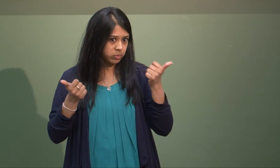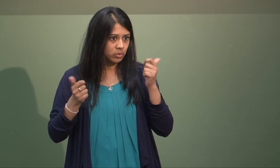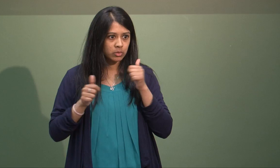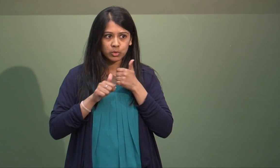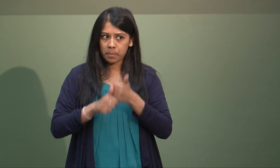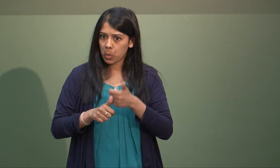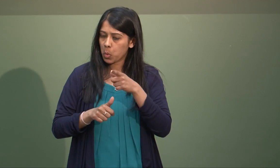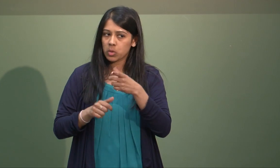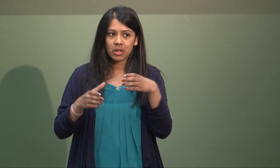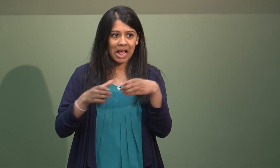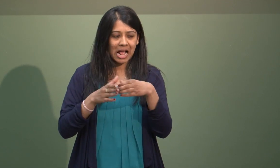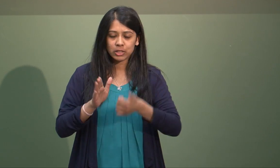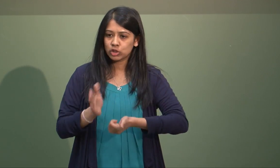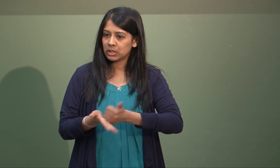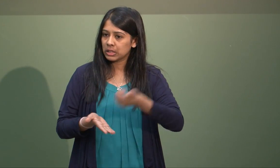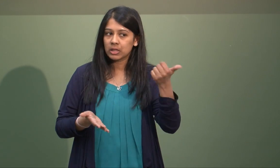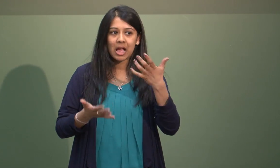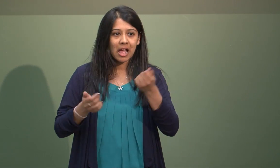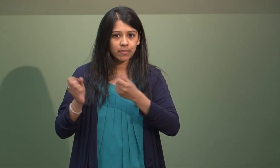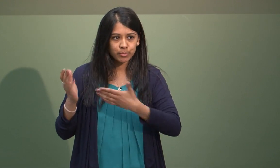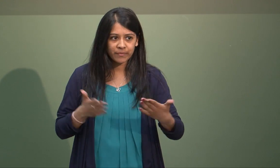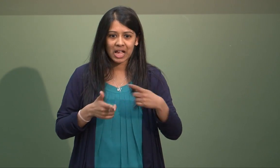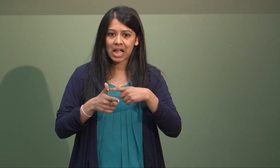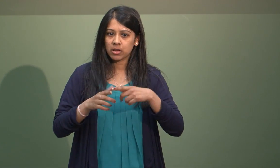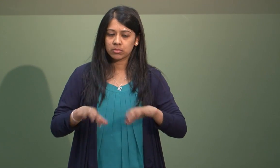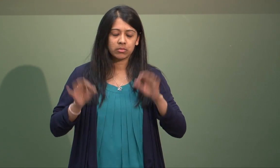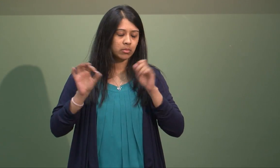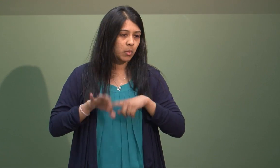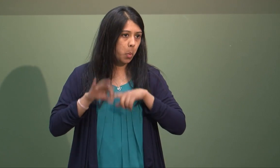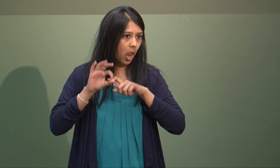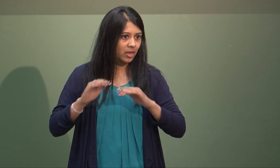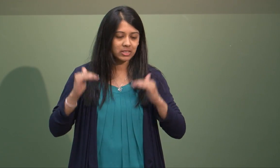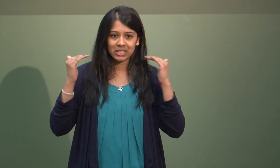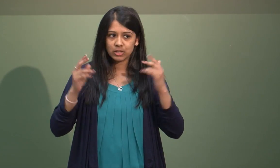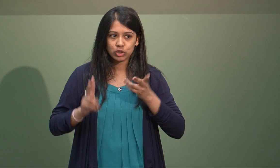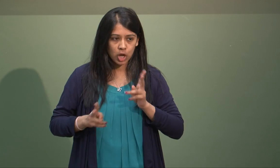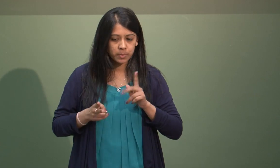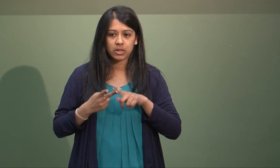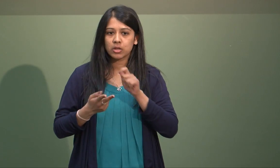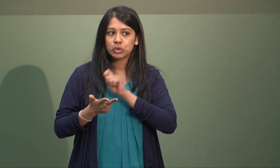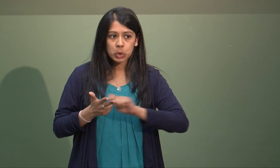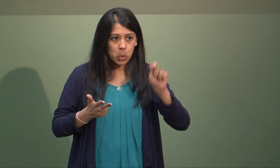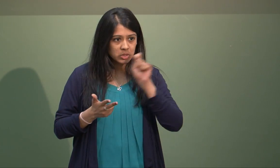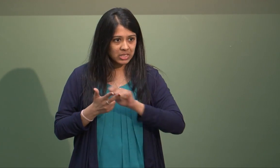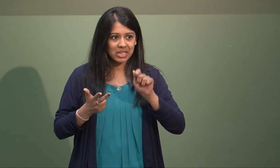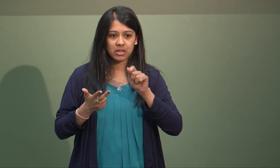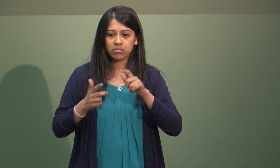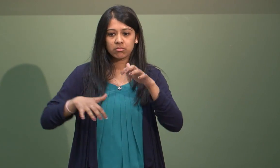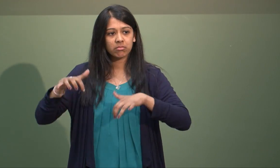And that was great, I had loads of support there and they provided very good quality interpreters and note